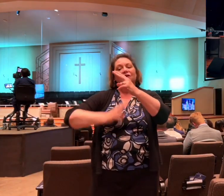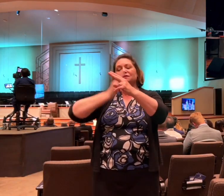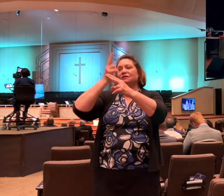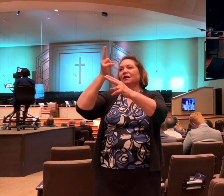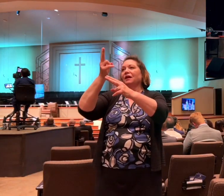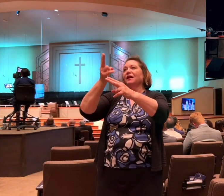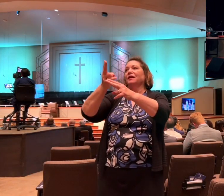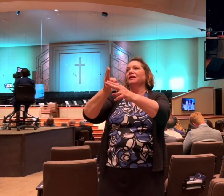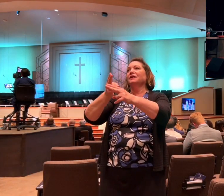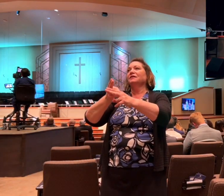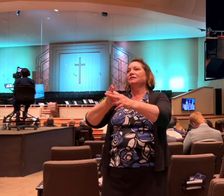name.